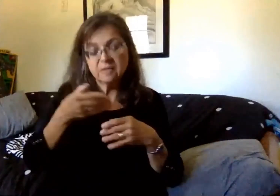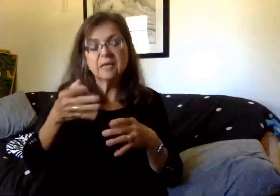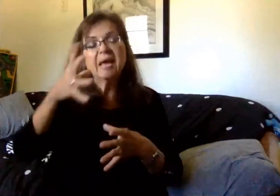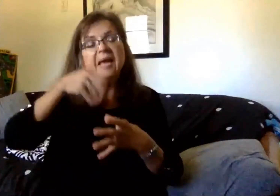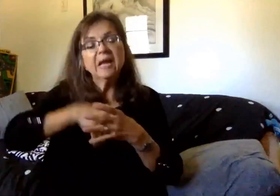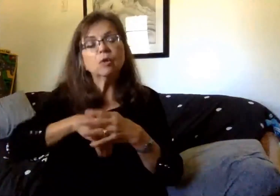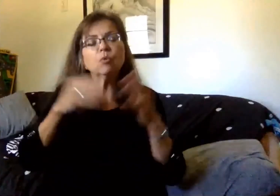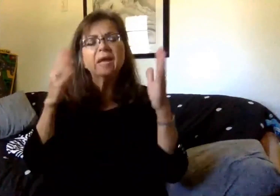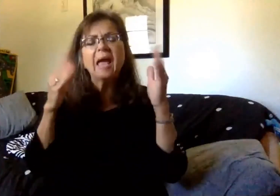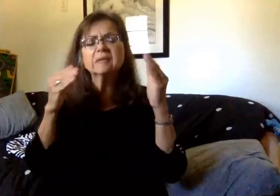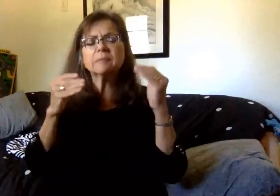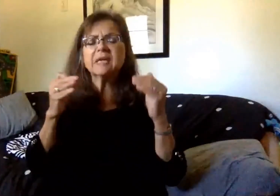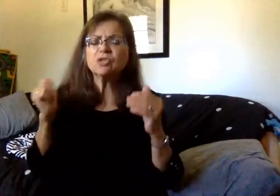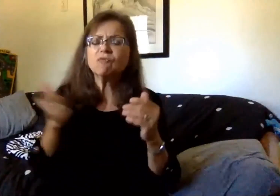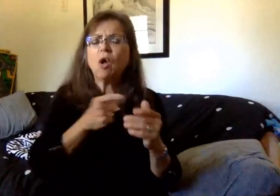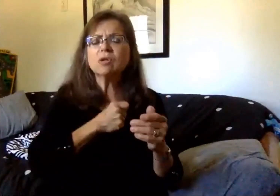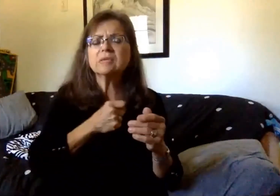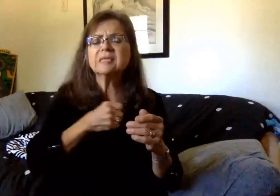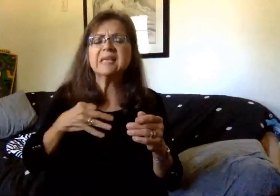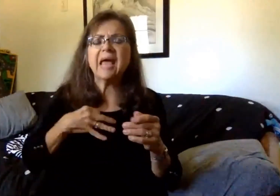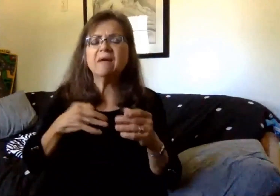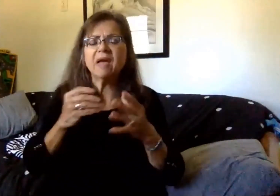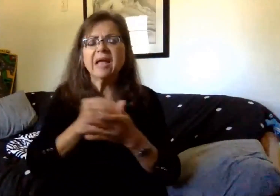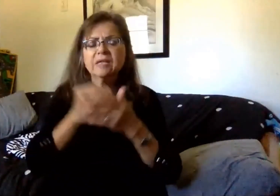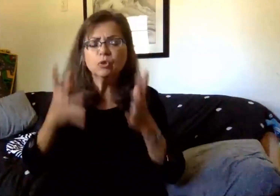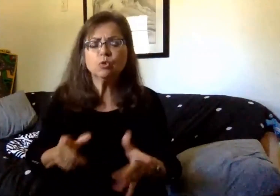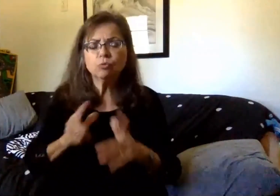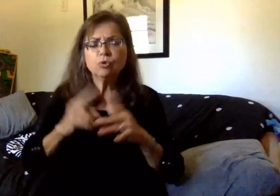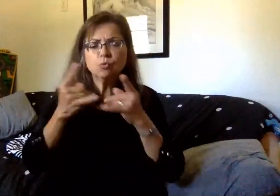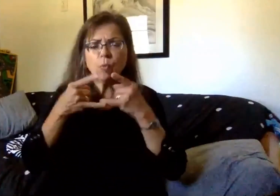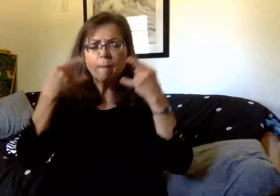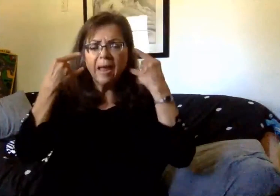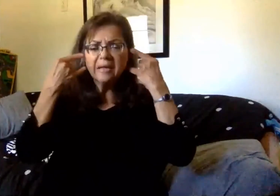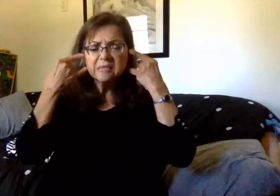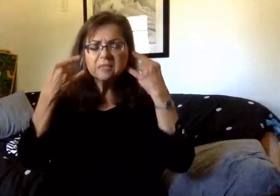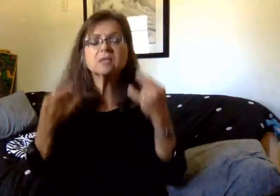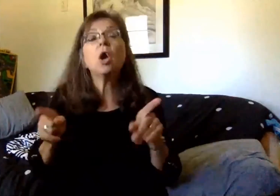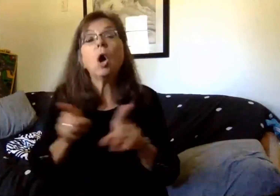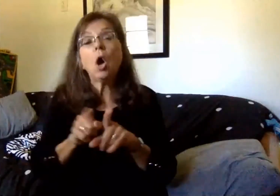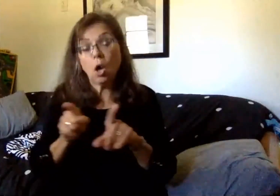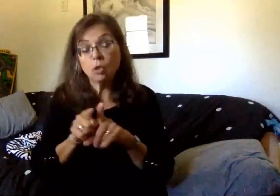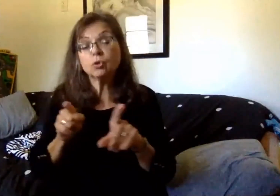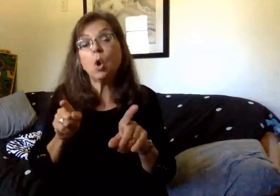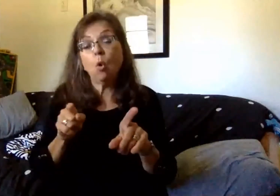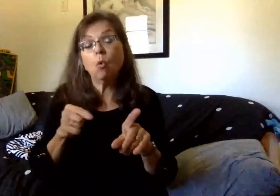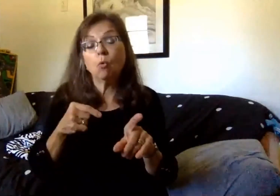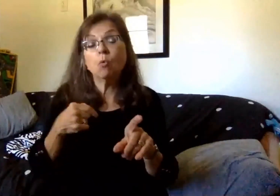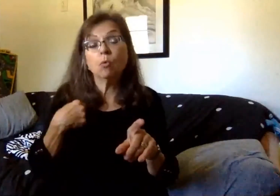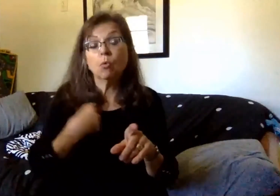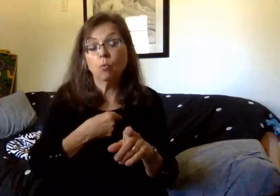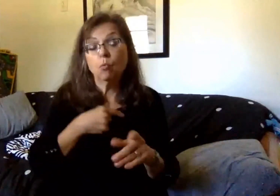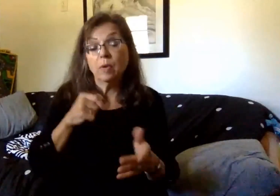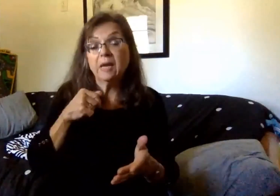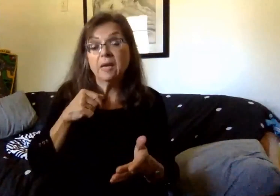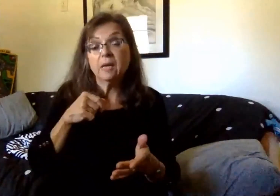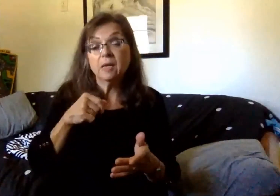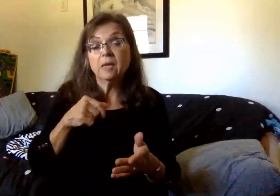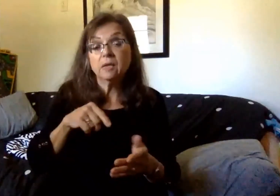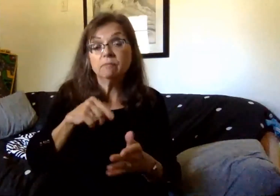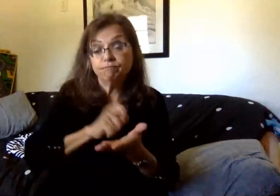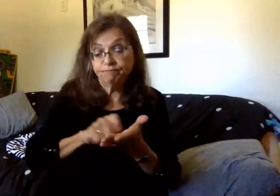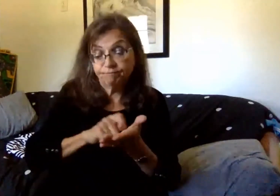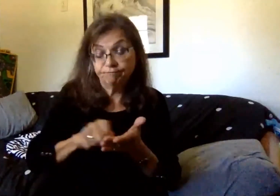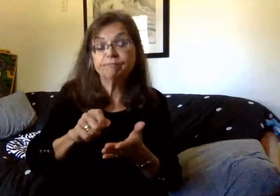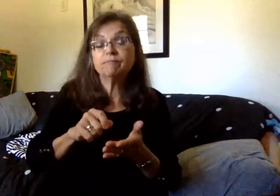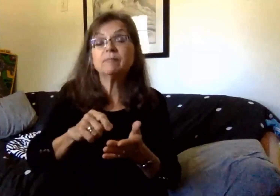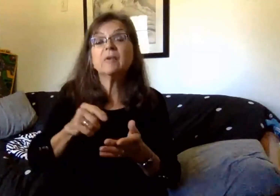expectations of all staff and students to wear masks. I would also note that in our website FAQ, we have already indicated that masks will be